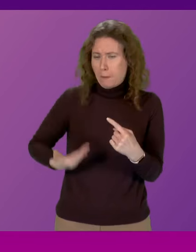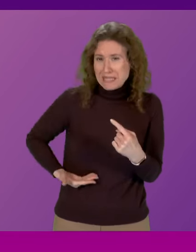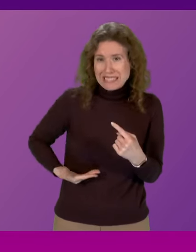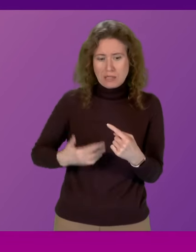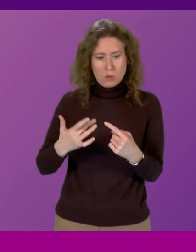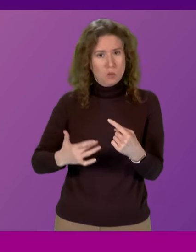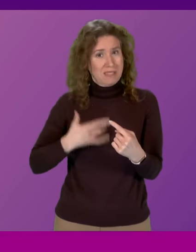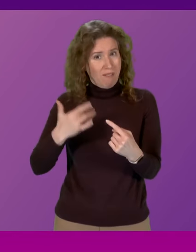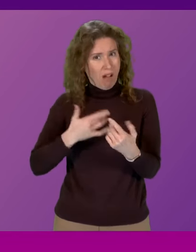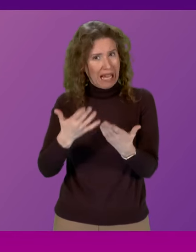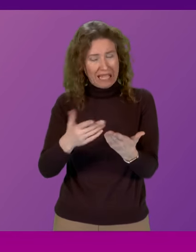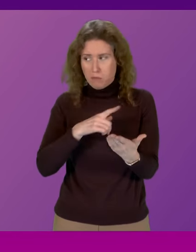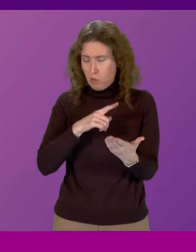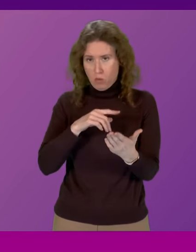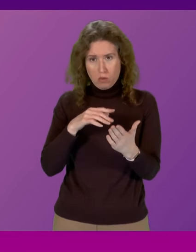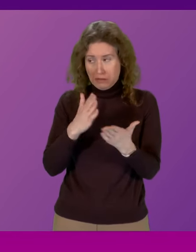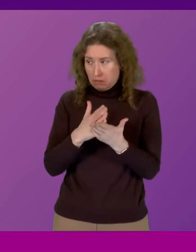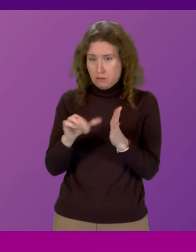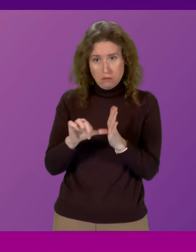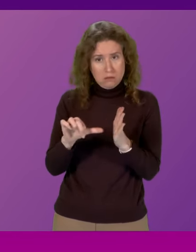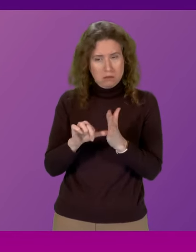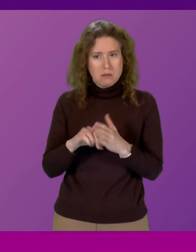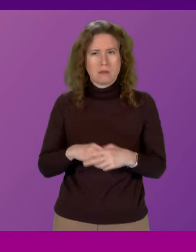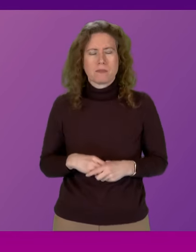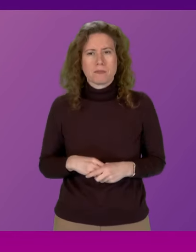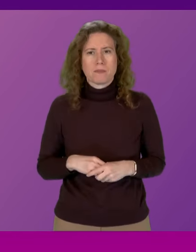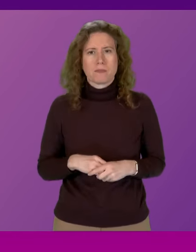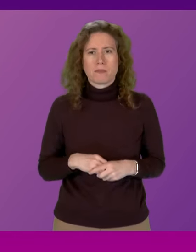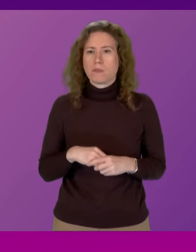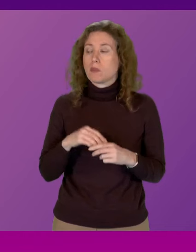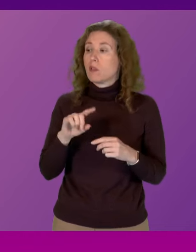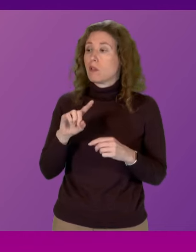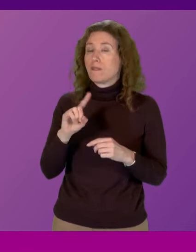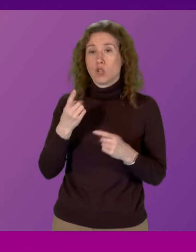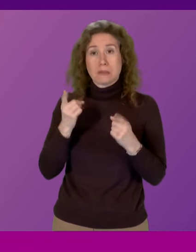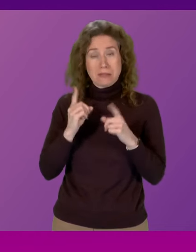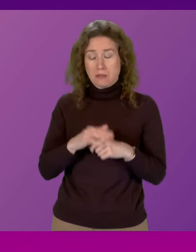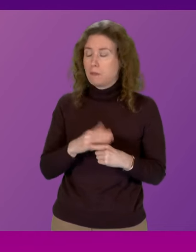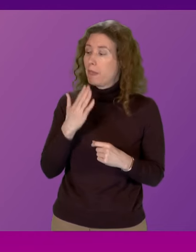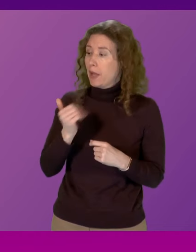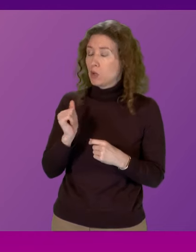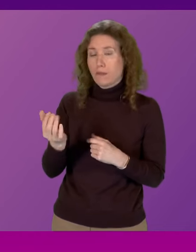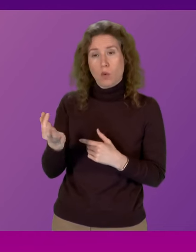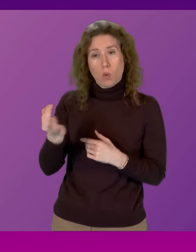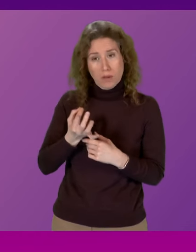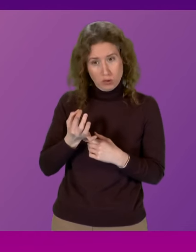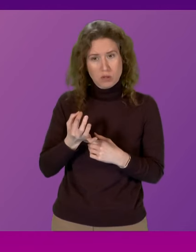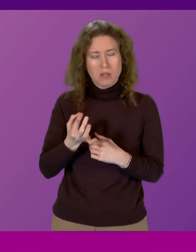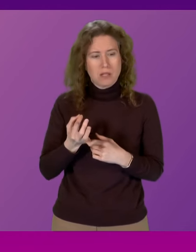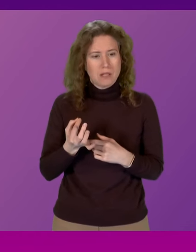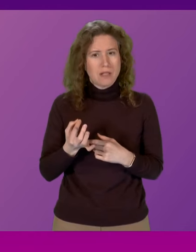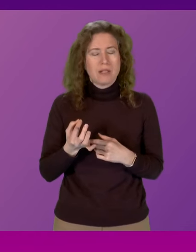survive what is already proving to be a very challenging winter First Minister Can I thank Kenneth Gibson for the question for his invitation for me to come